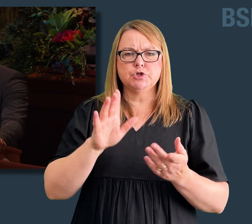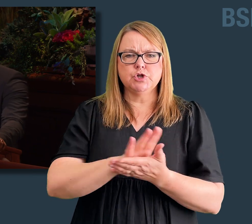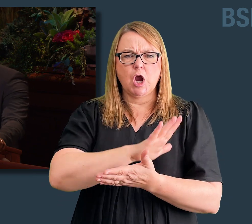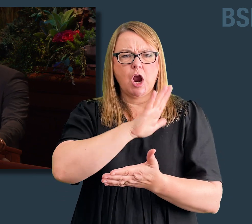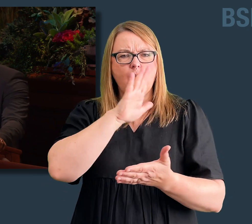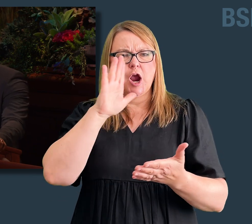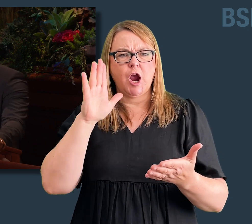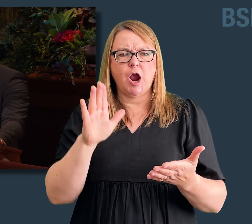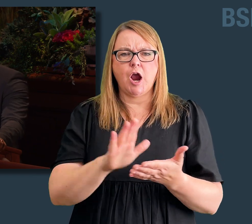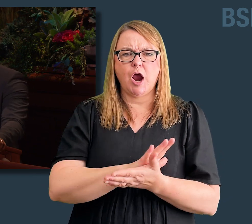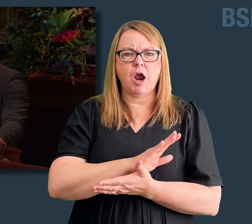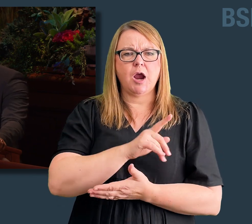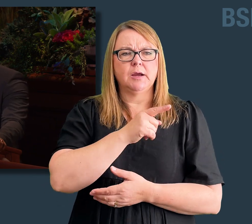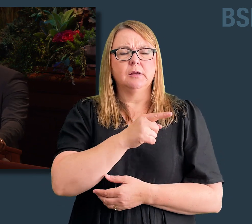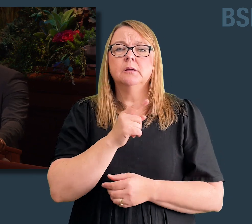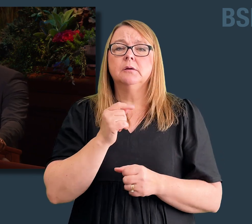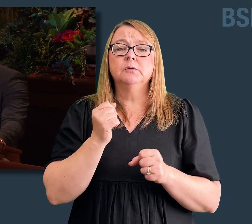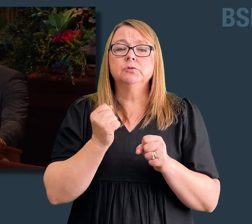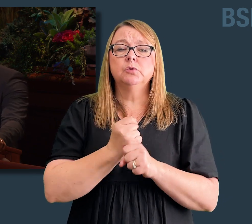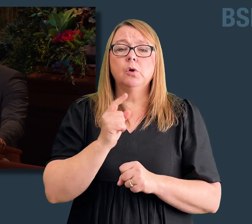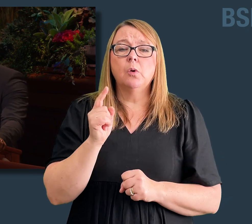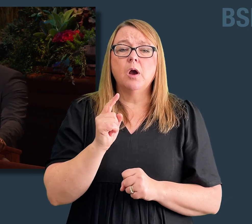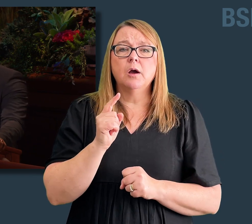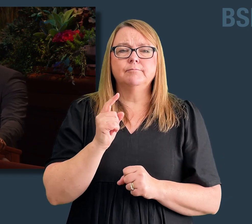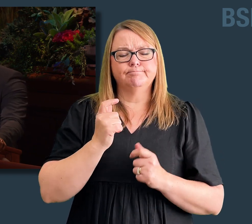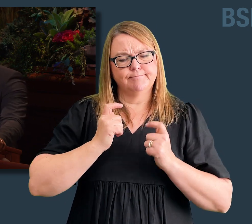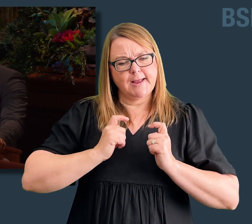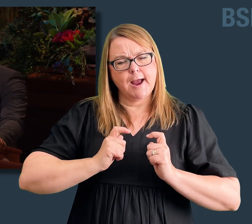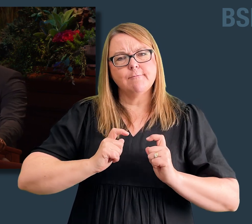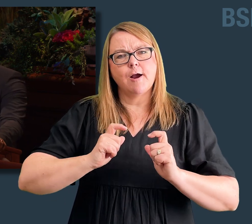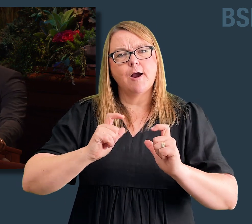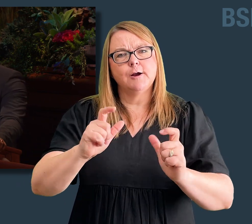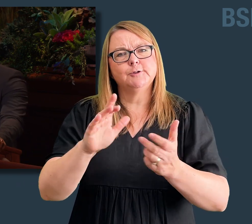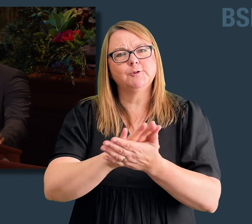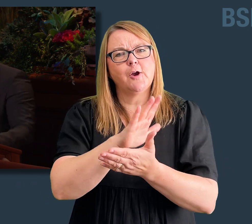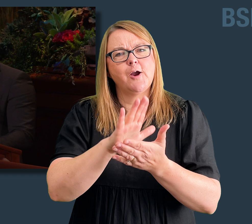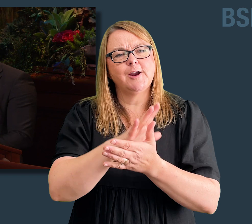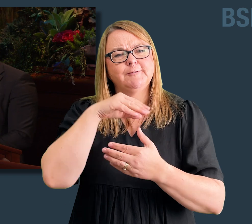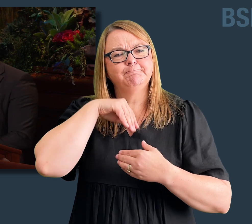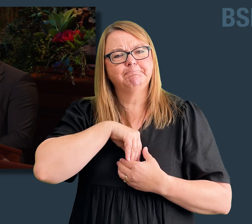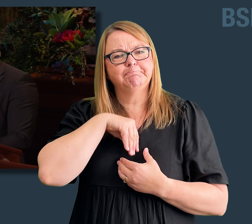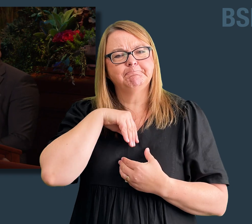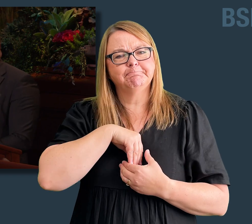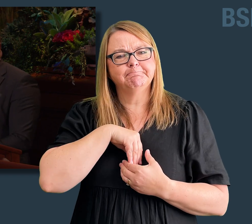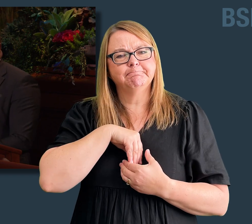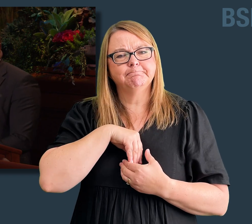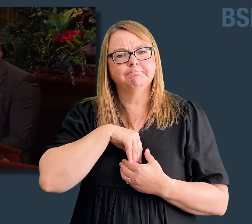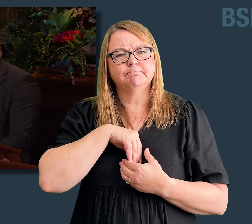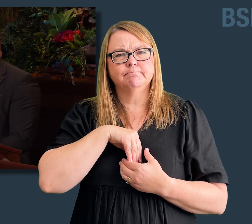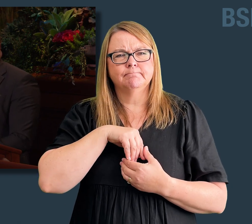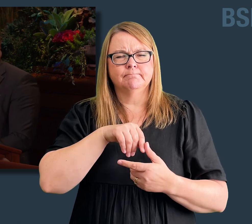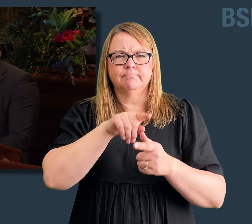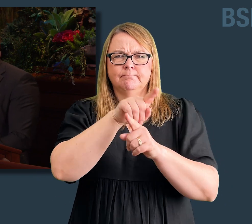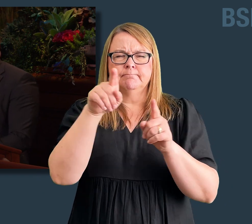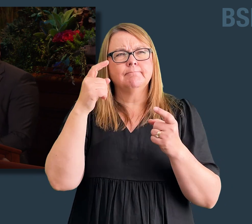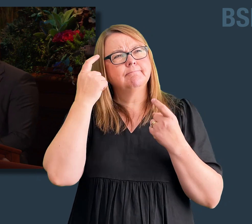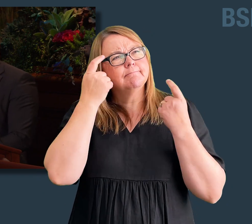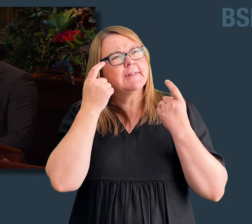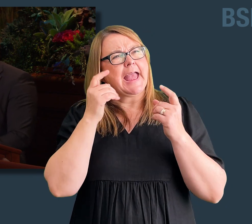joy in Christ, Alma the younger lived with that joy. And how did he